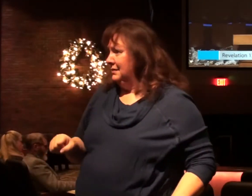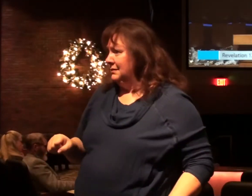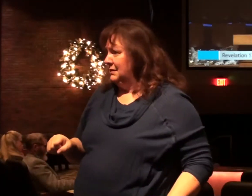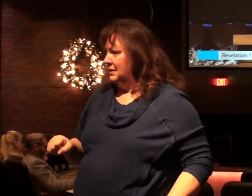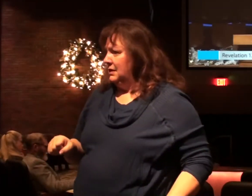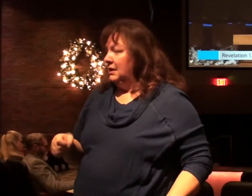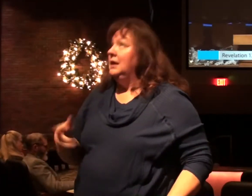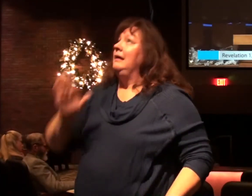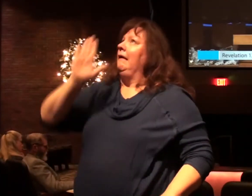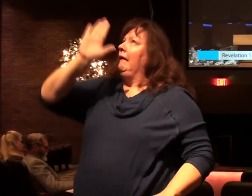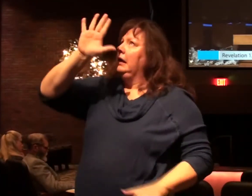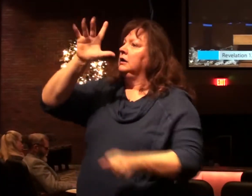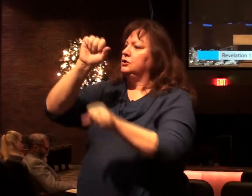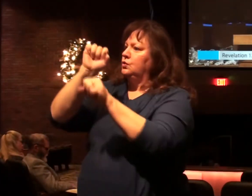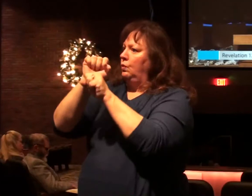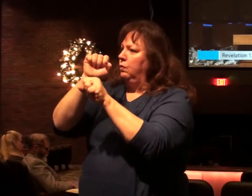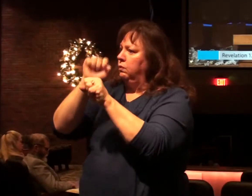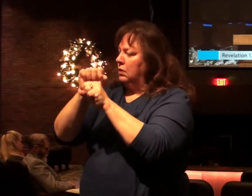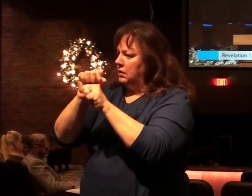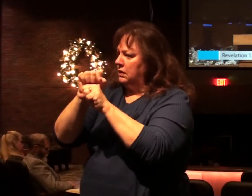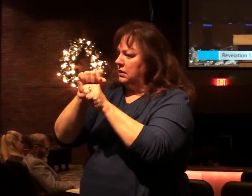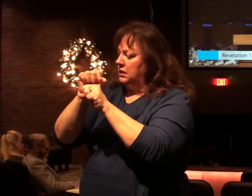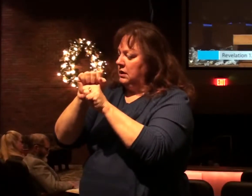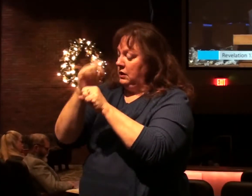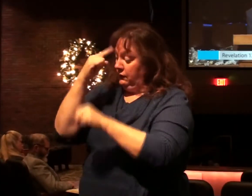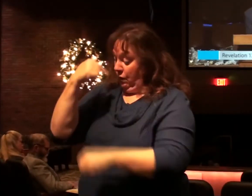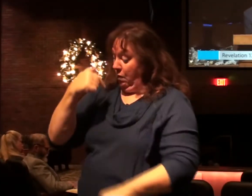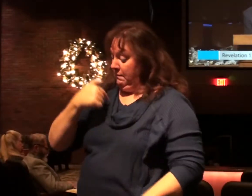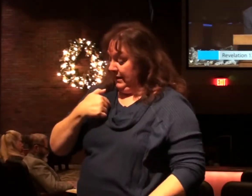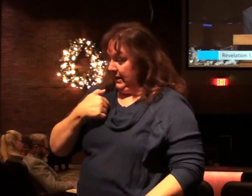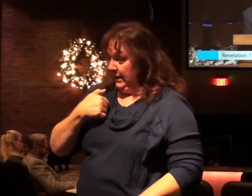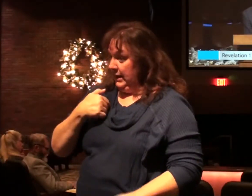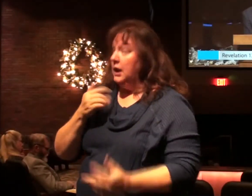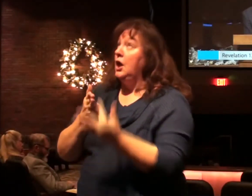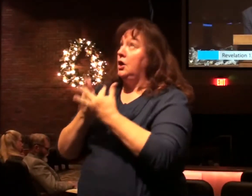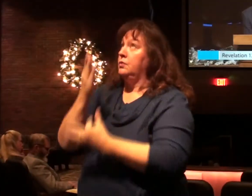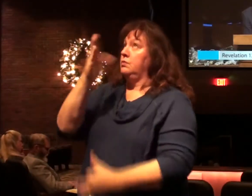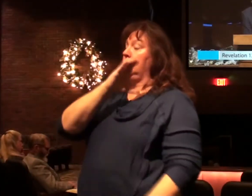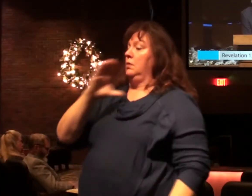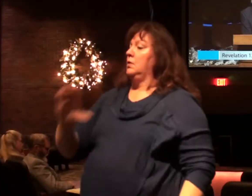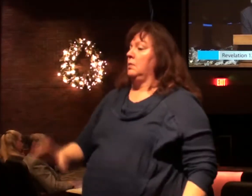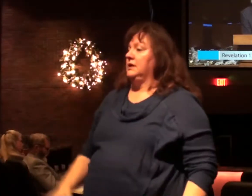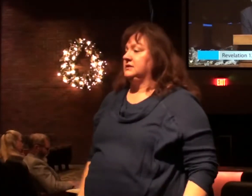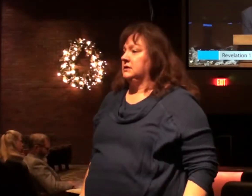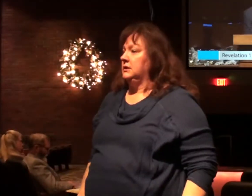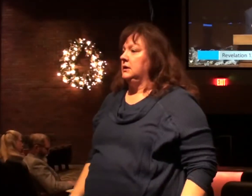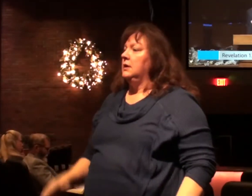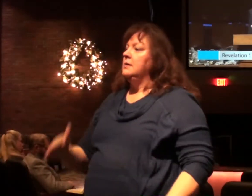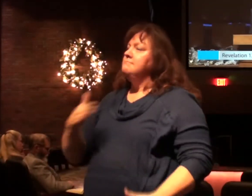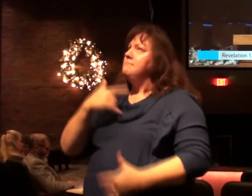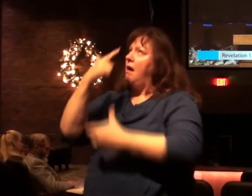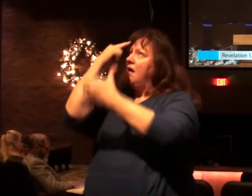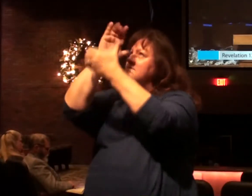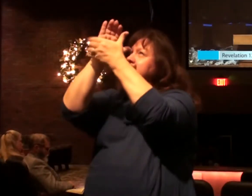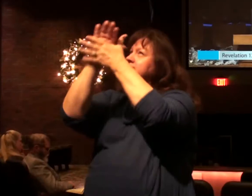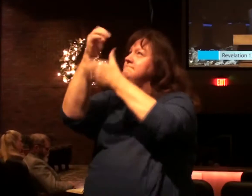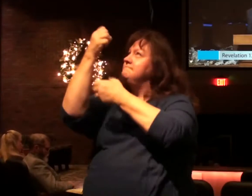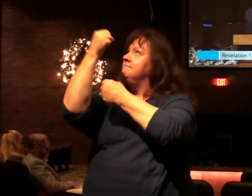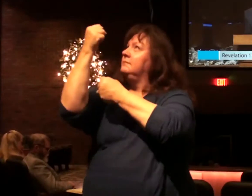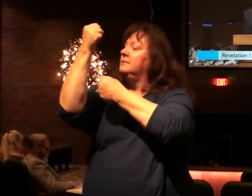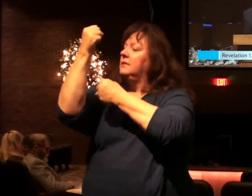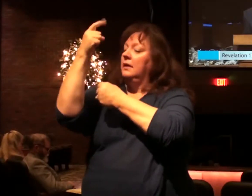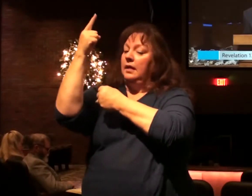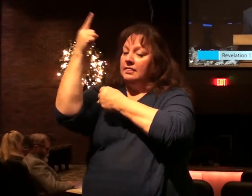Because of the work God has done for us in Christ. And our faith in him. They